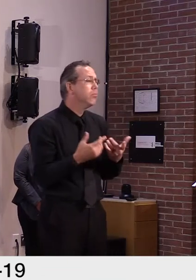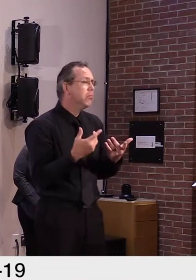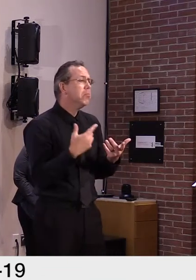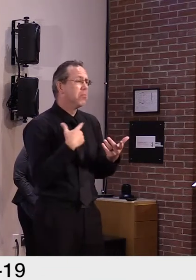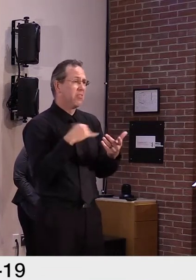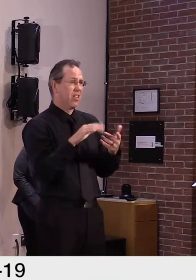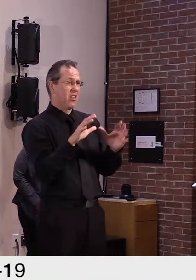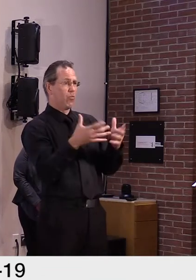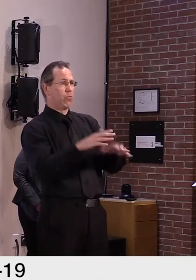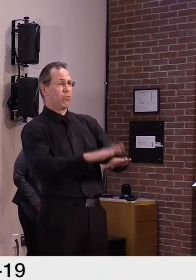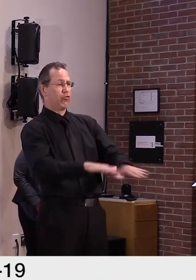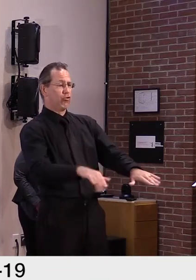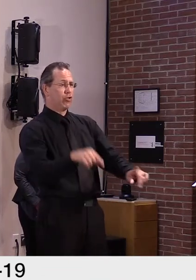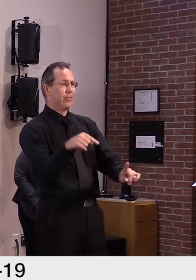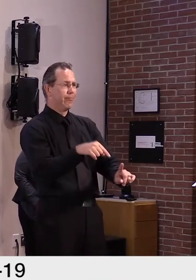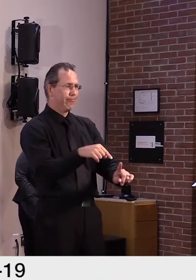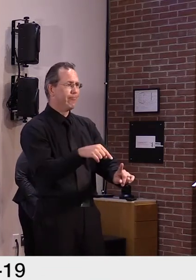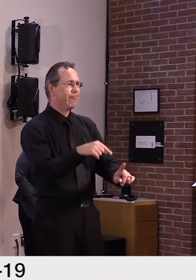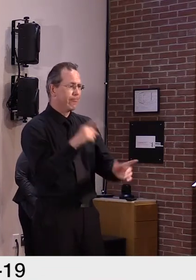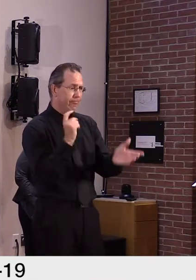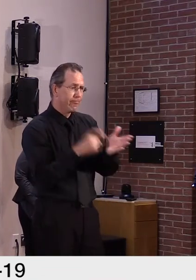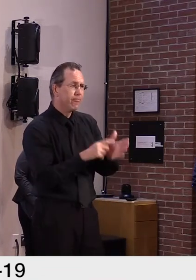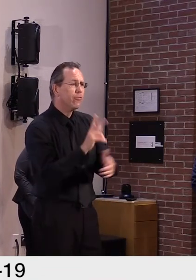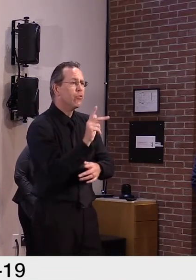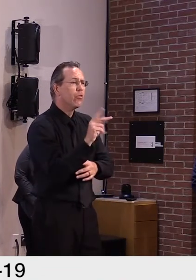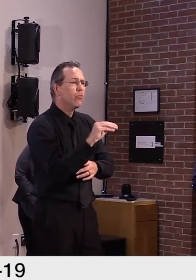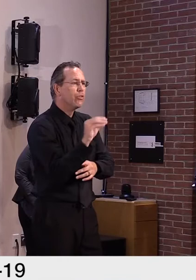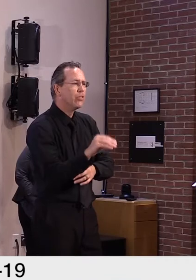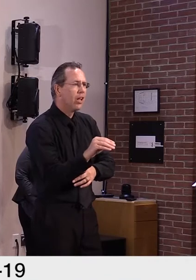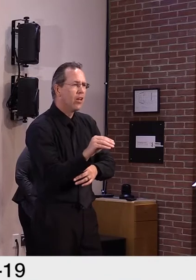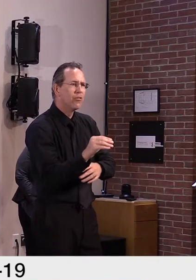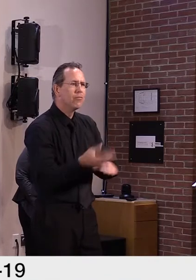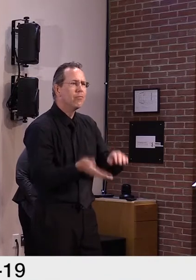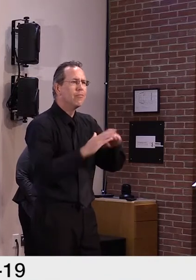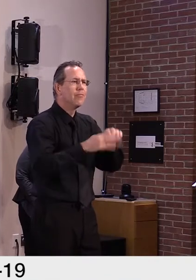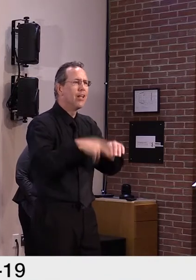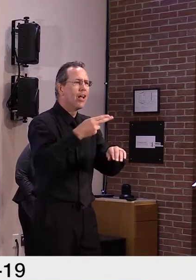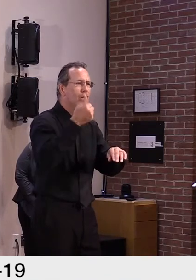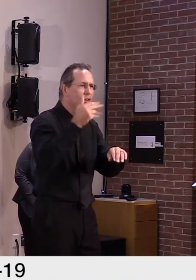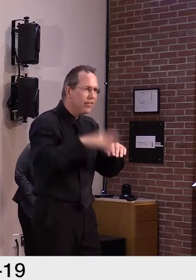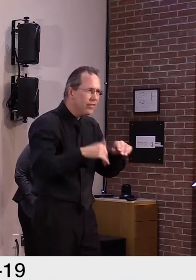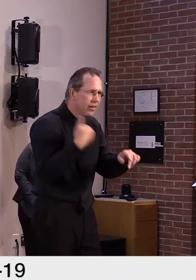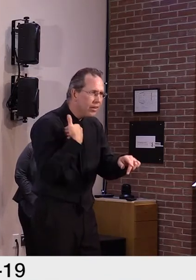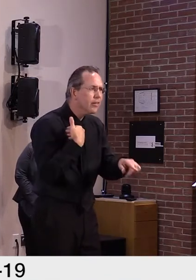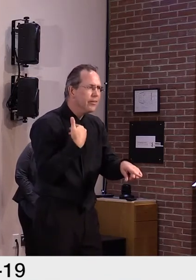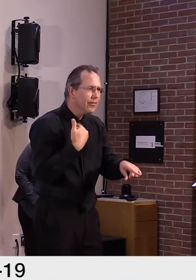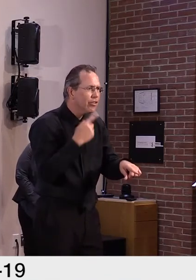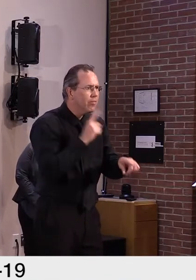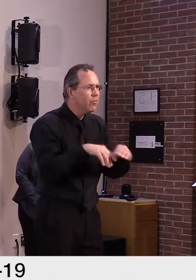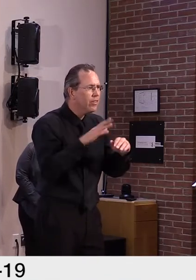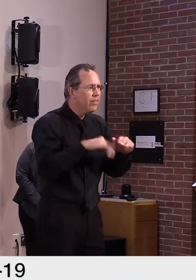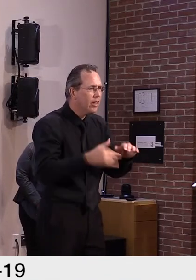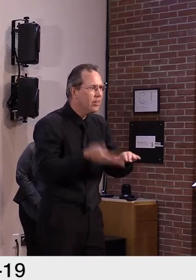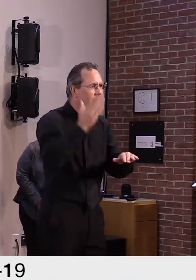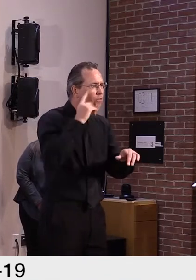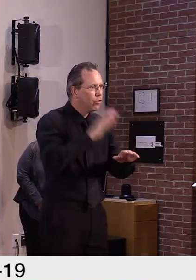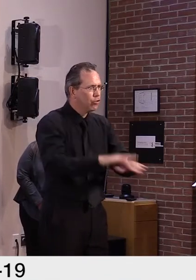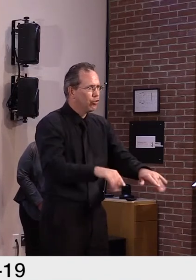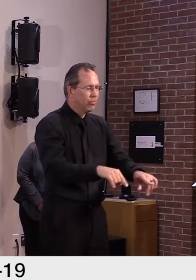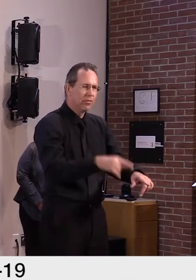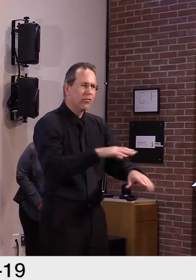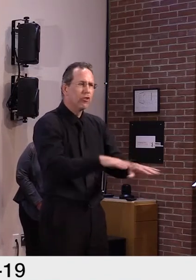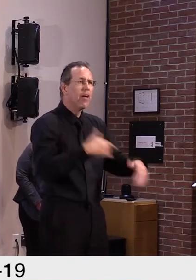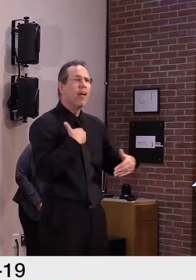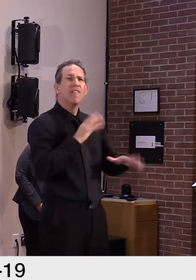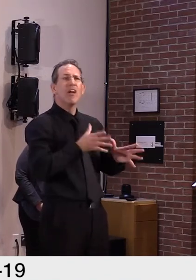they are sometimes more likely to be symptomatic. But I